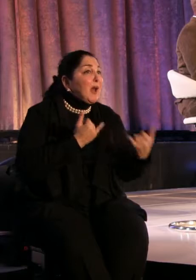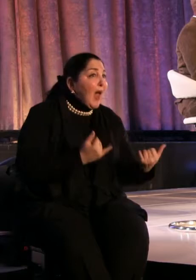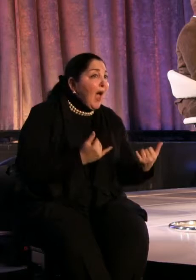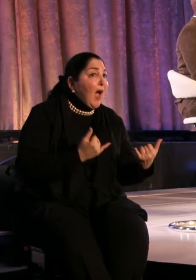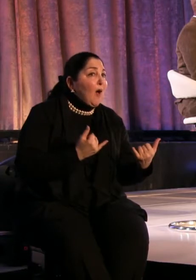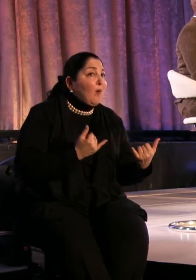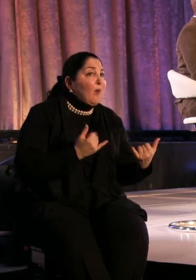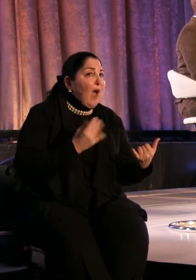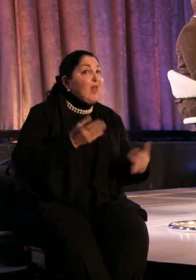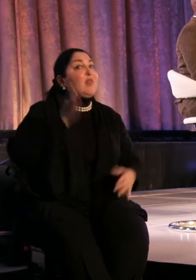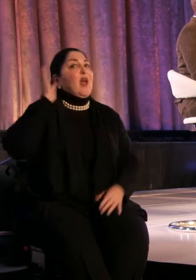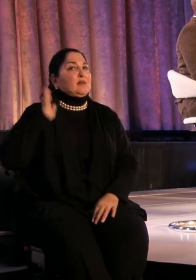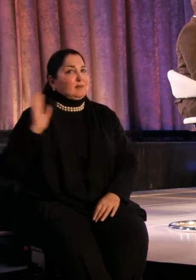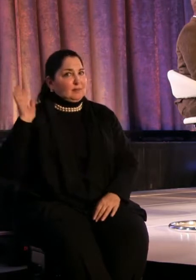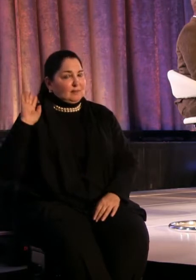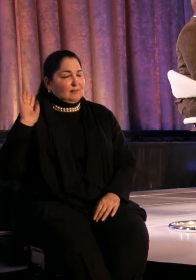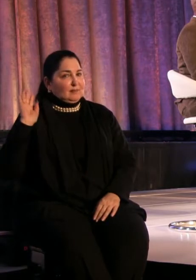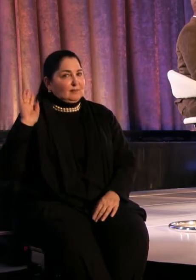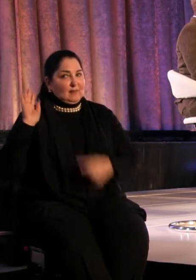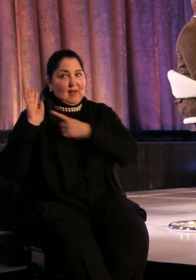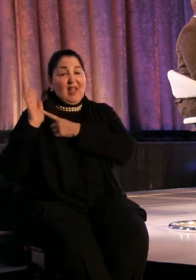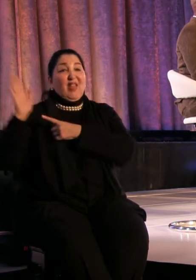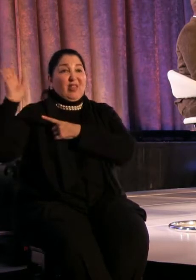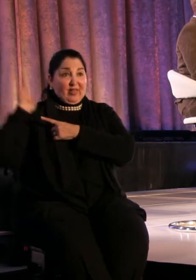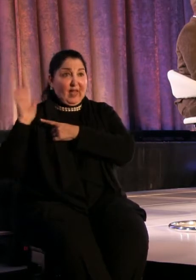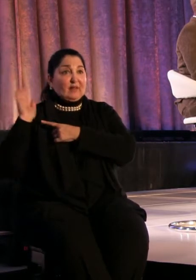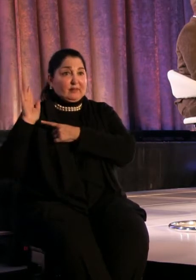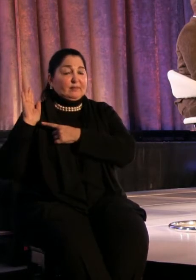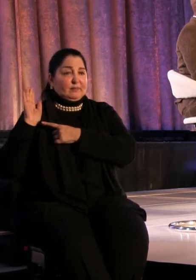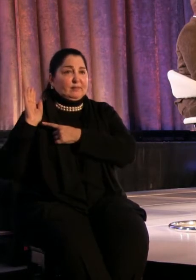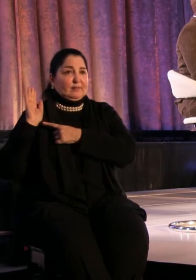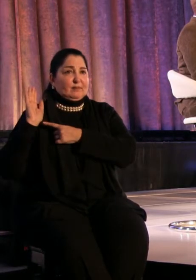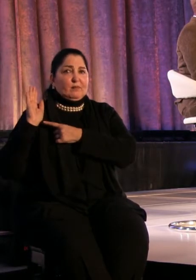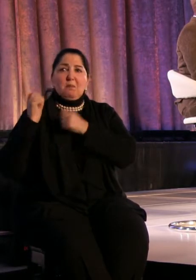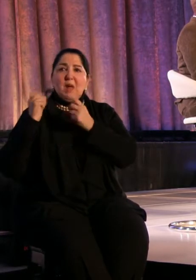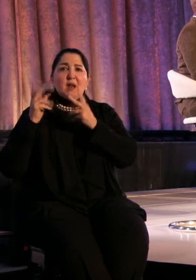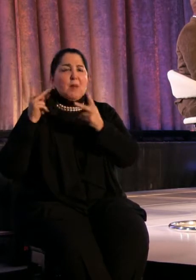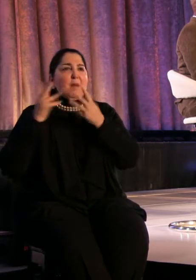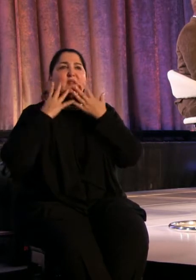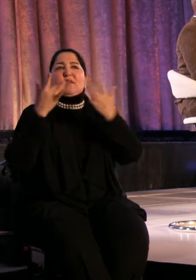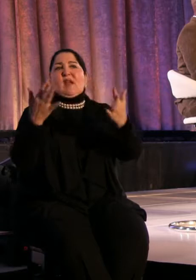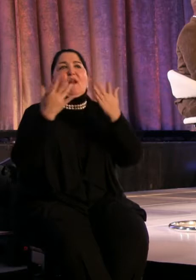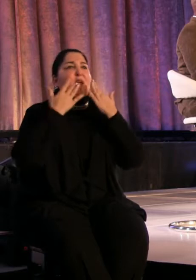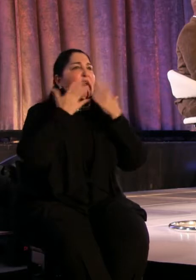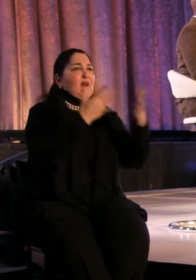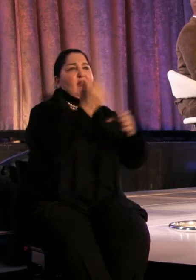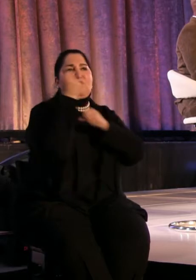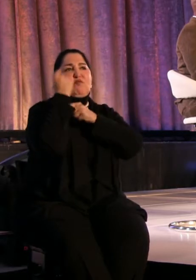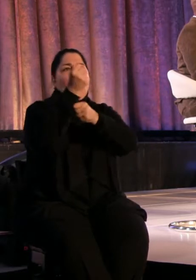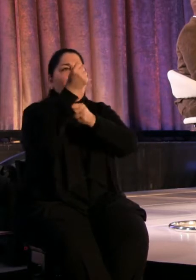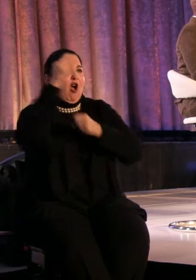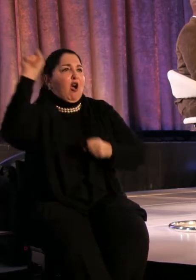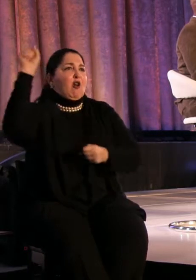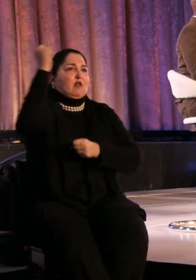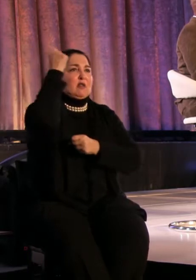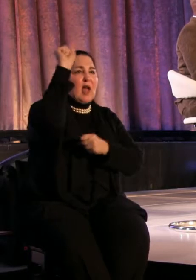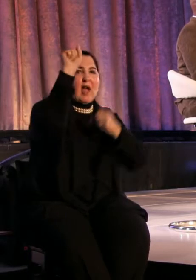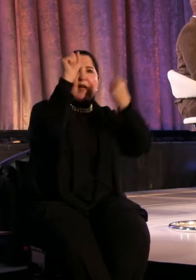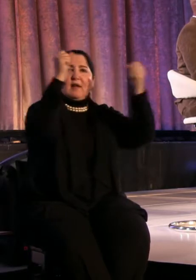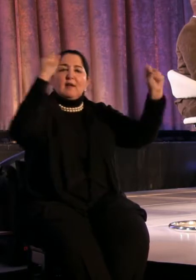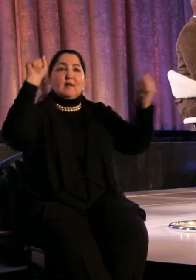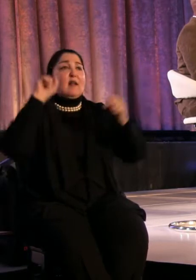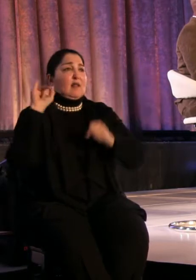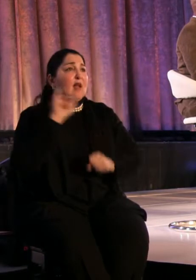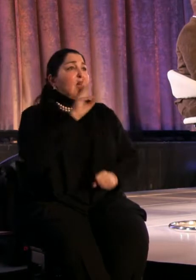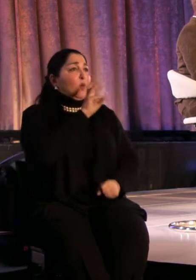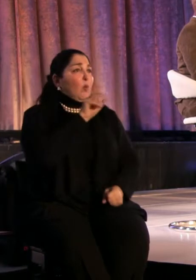then is that then there were a lot of people out there singing protest songs like Woody Guthrie and songs